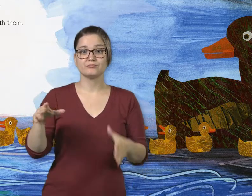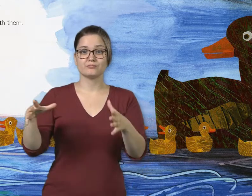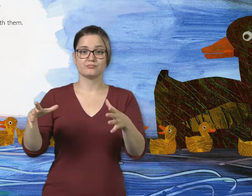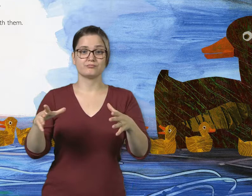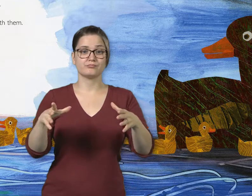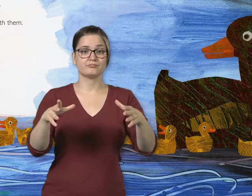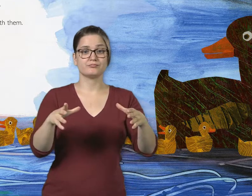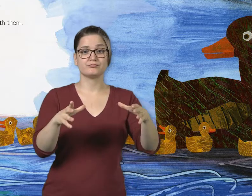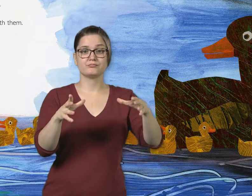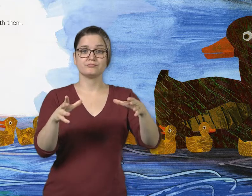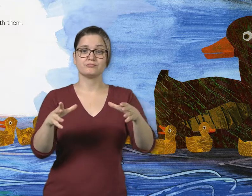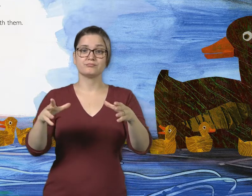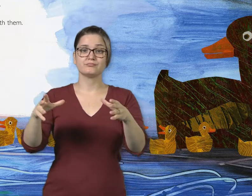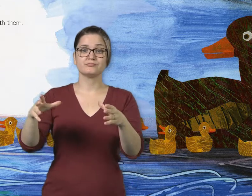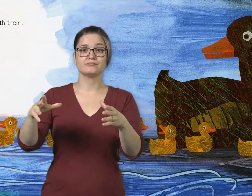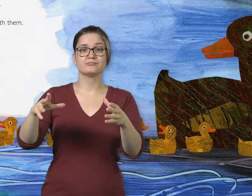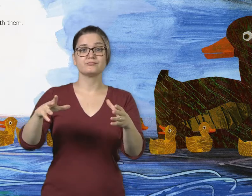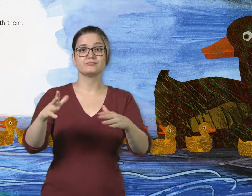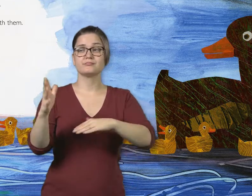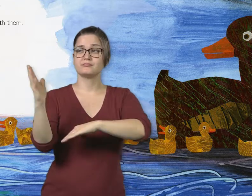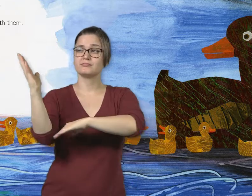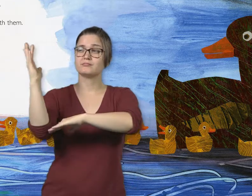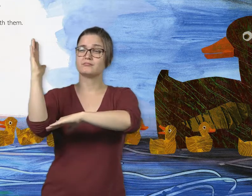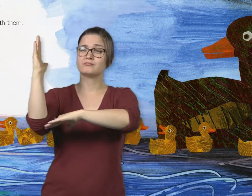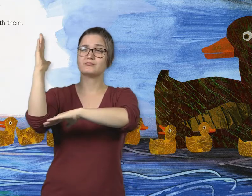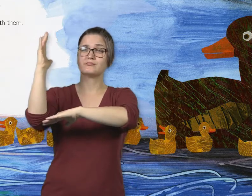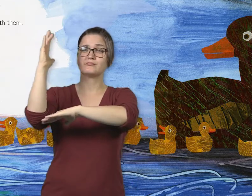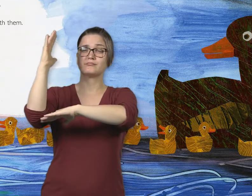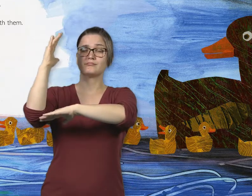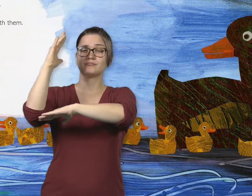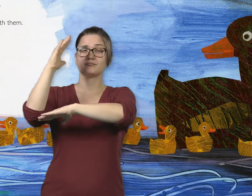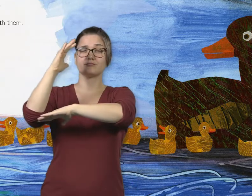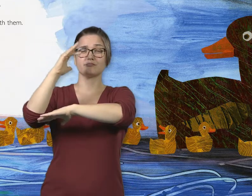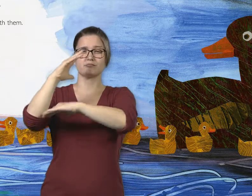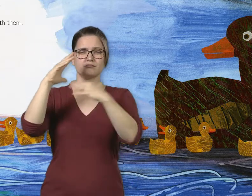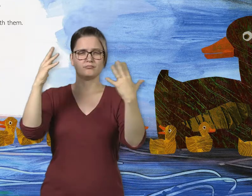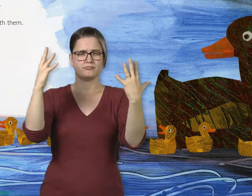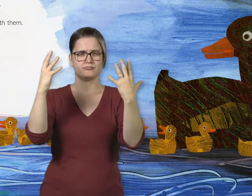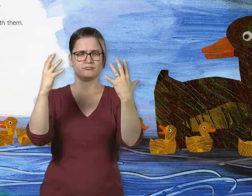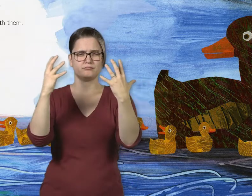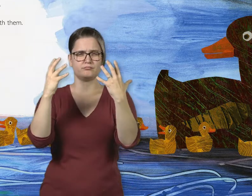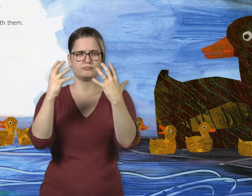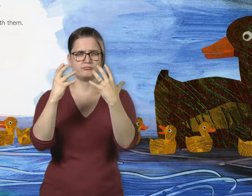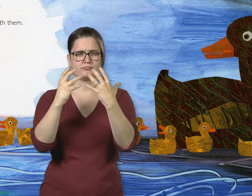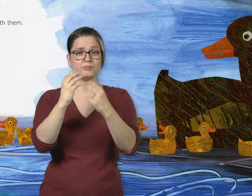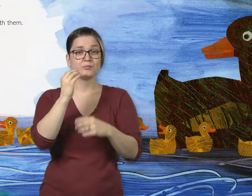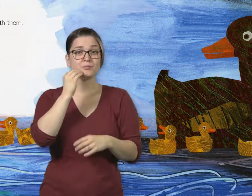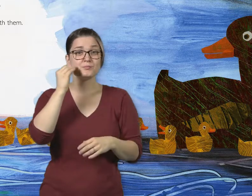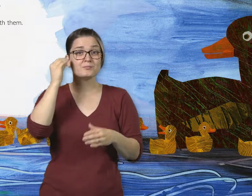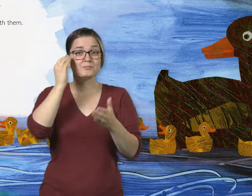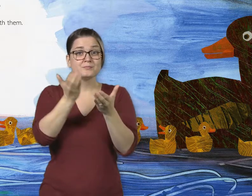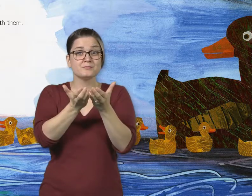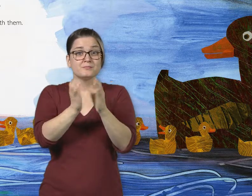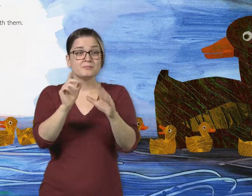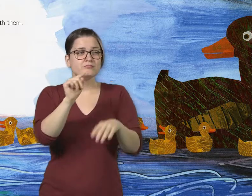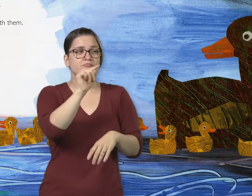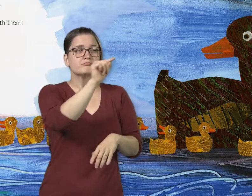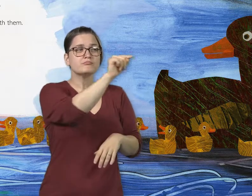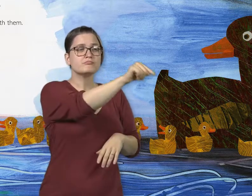At the end of the day, the sun sets again. It is getting dark. The mother duck